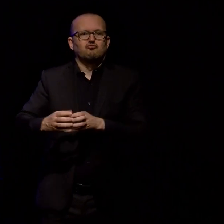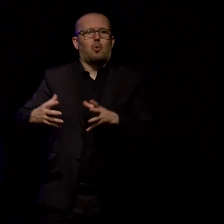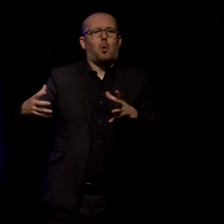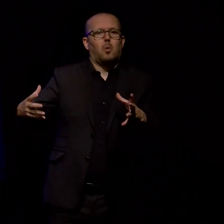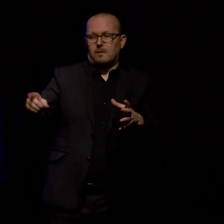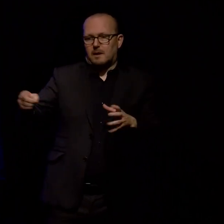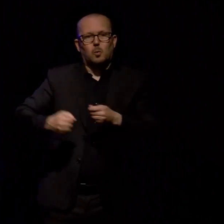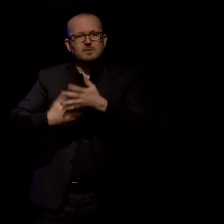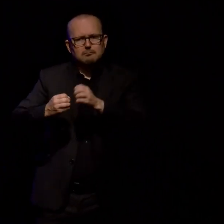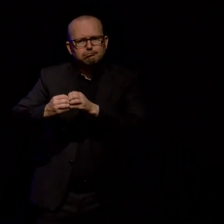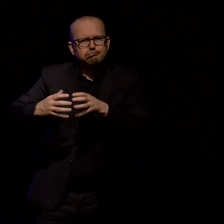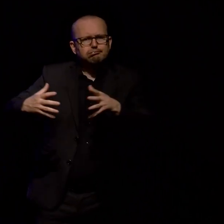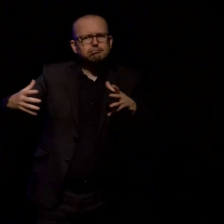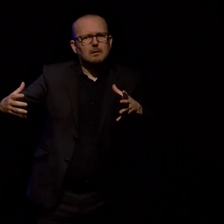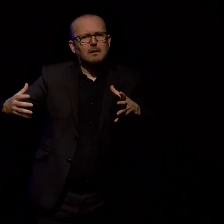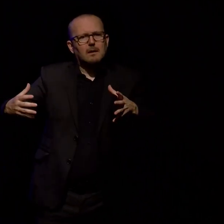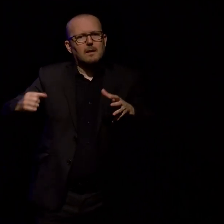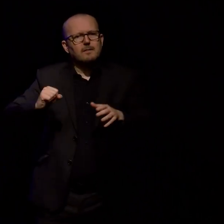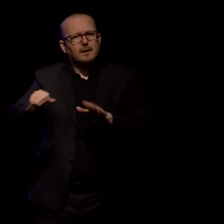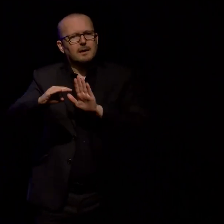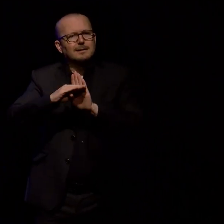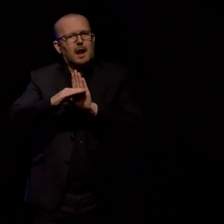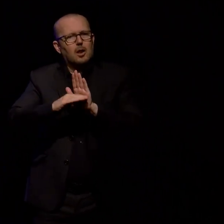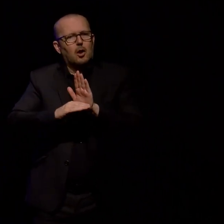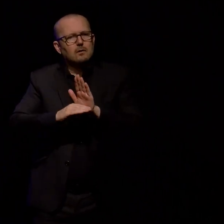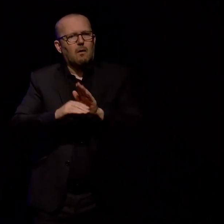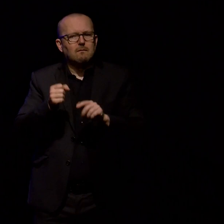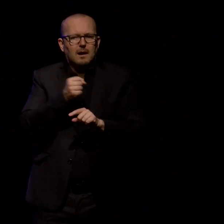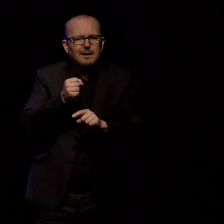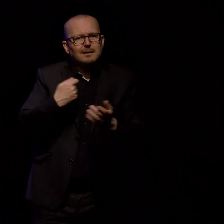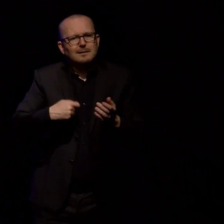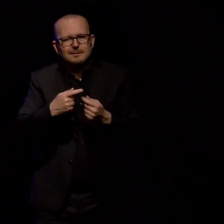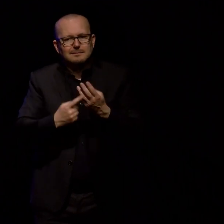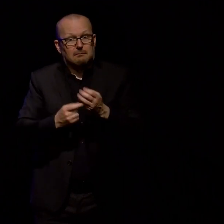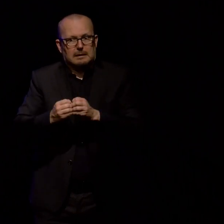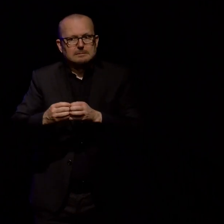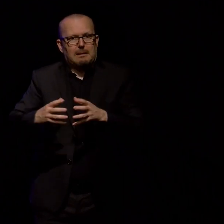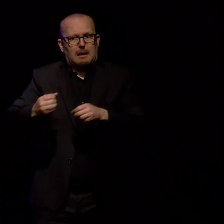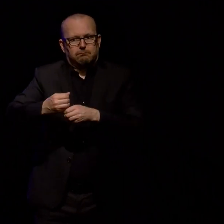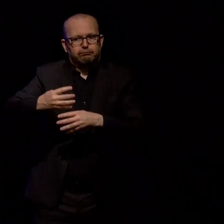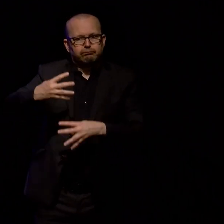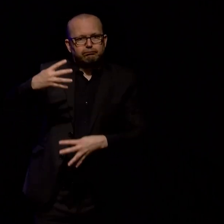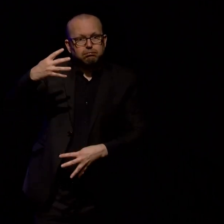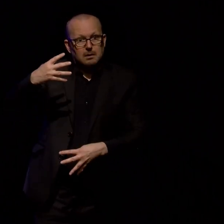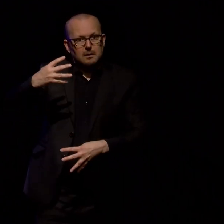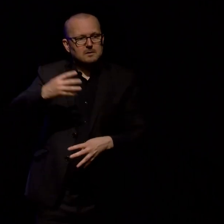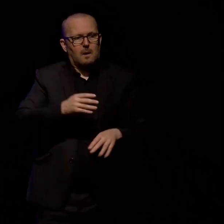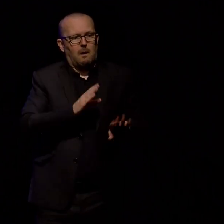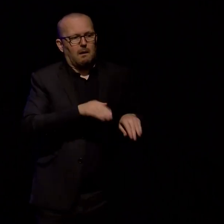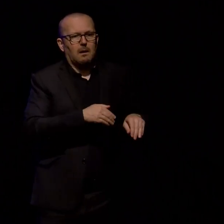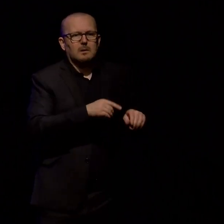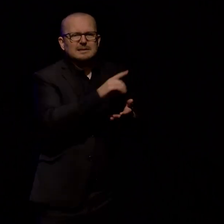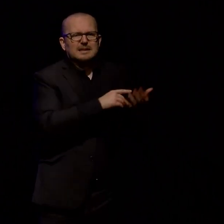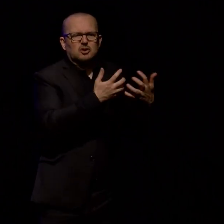the catalogue of artists that they'd written about had expanded and so I turned to audio culture as my artist source,